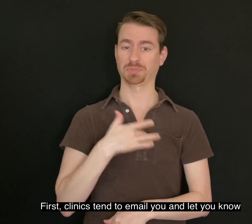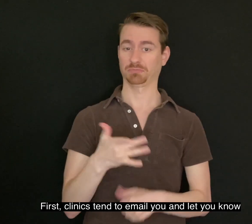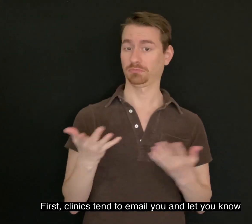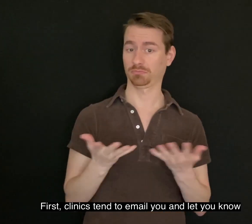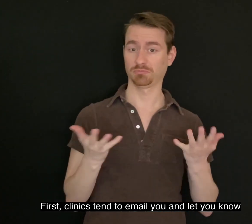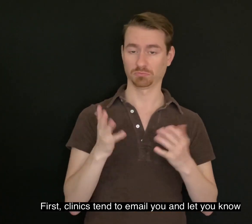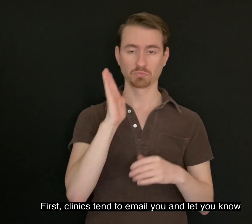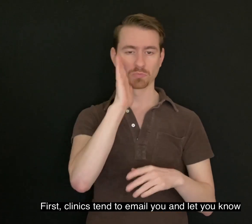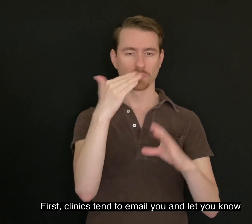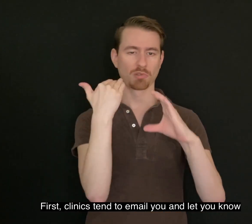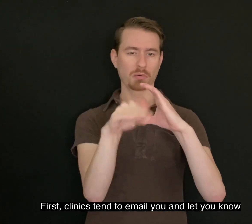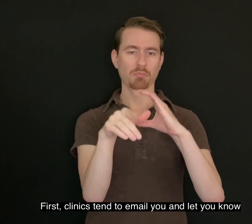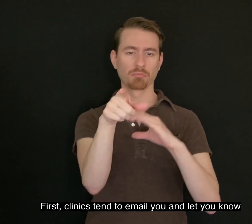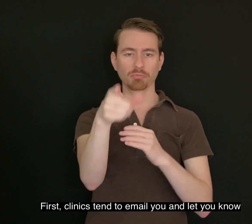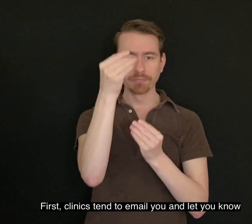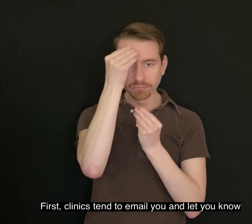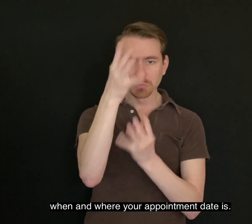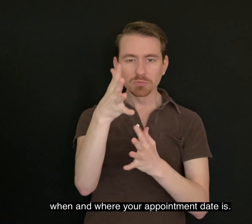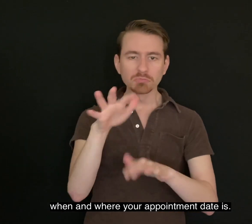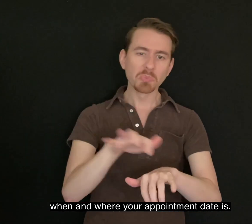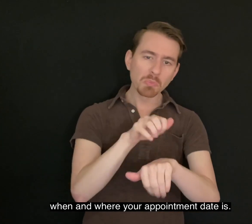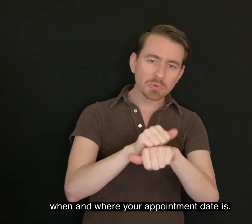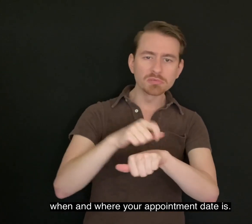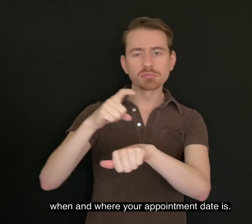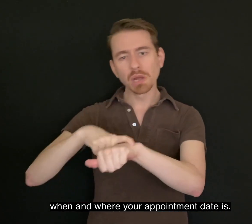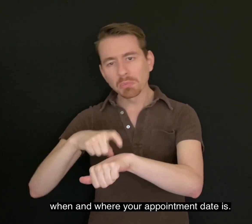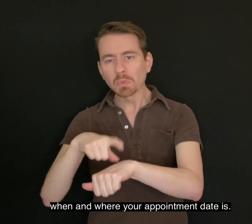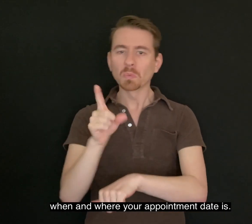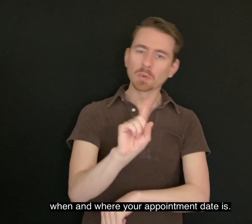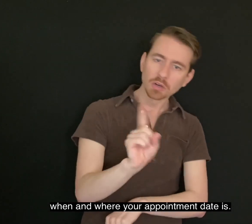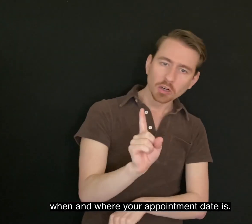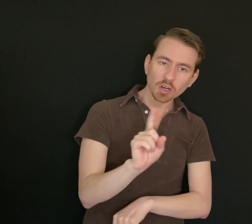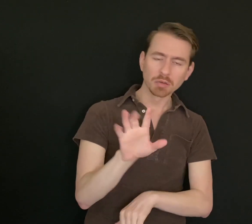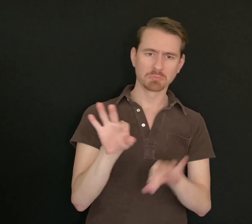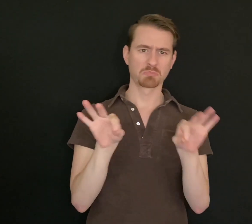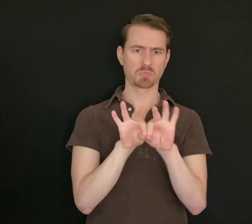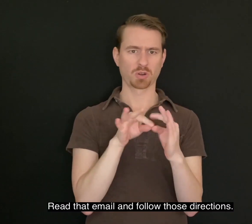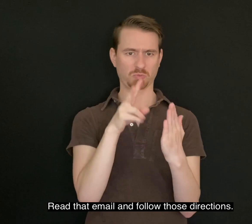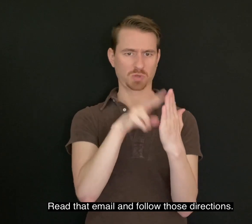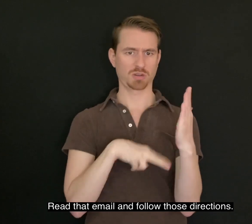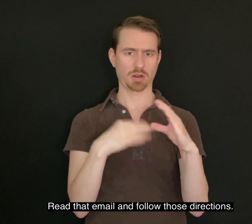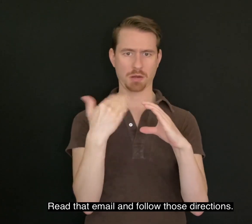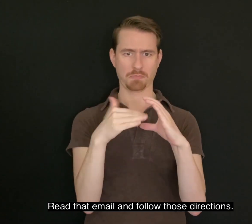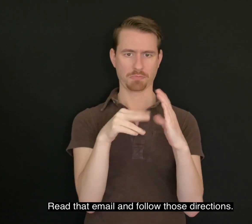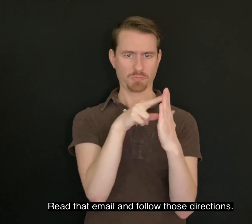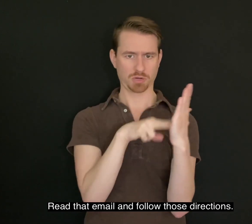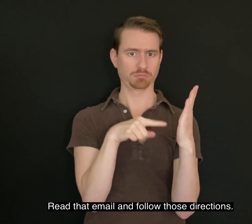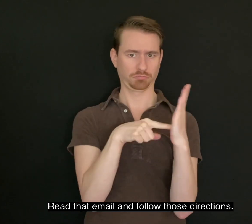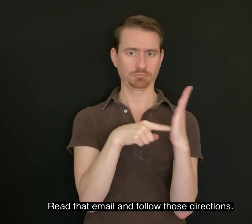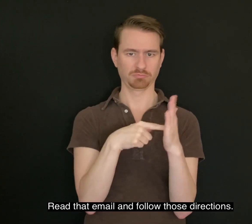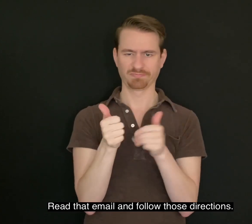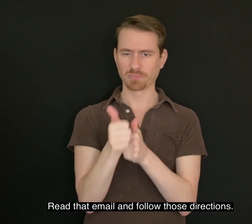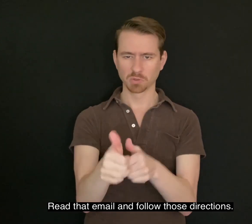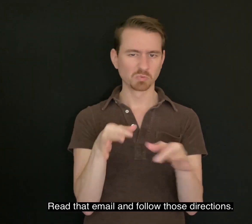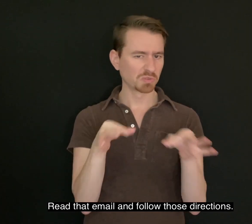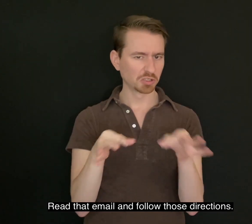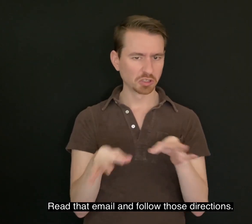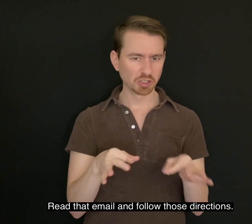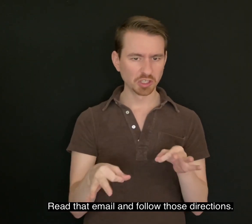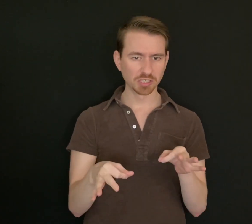First, clinics tend to email you and let you know when and where your appointment date is. Read that email and follow those directions.